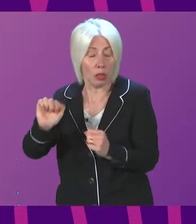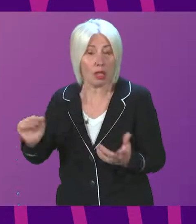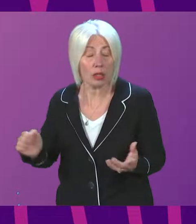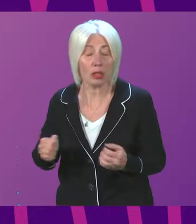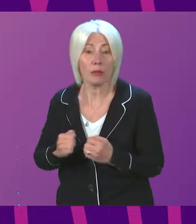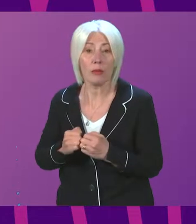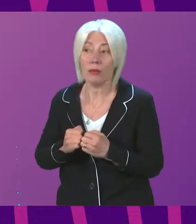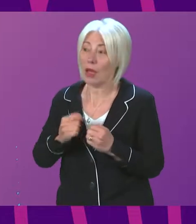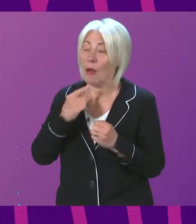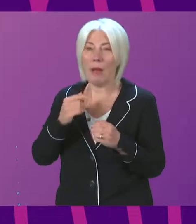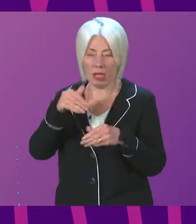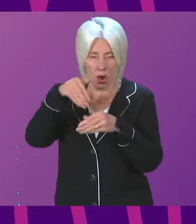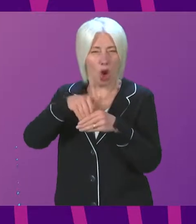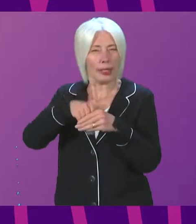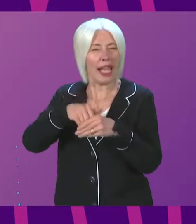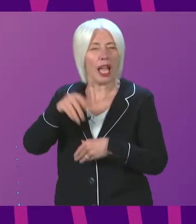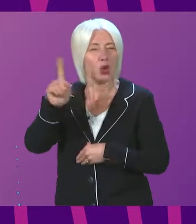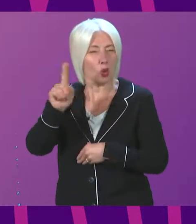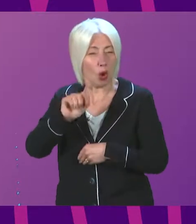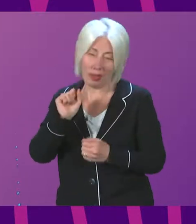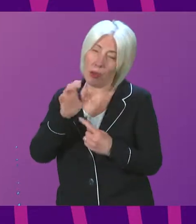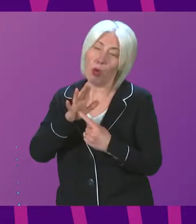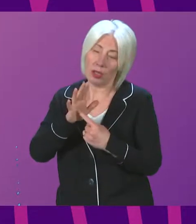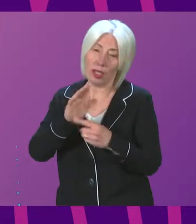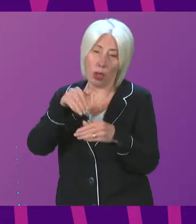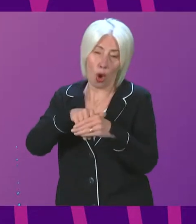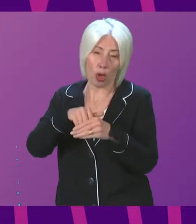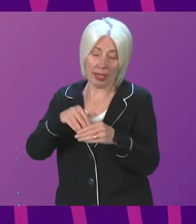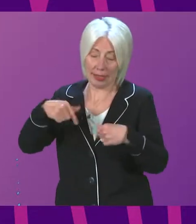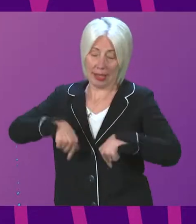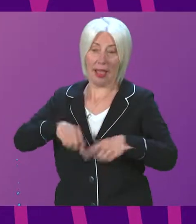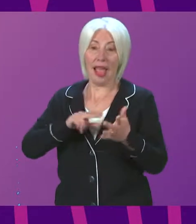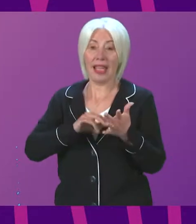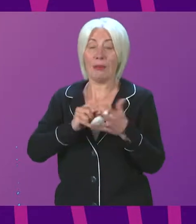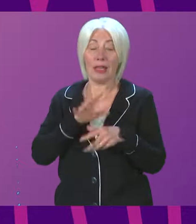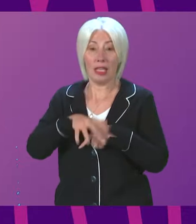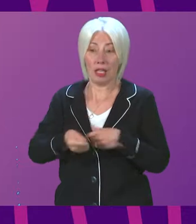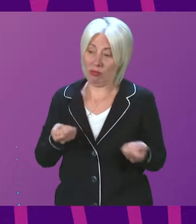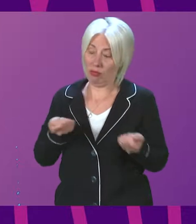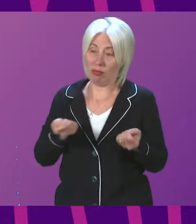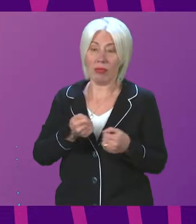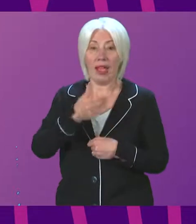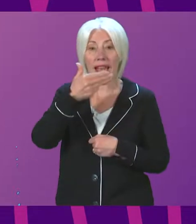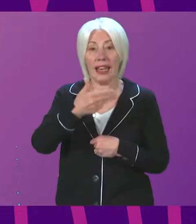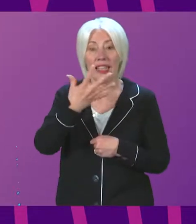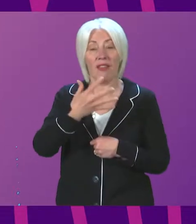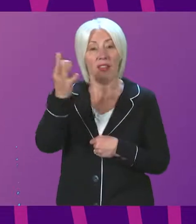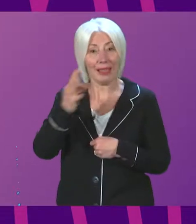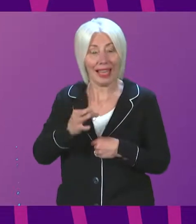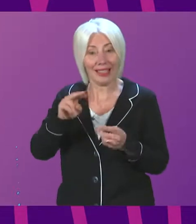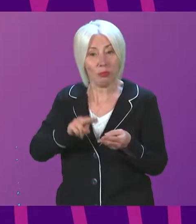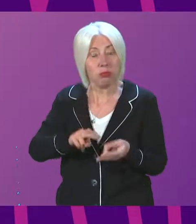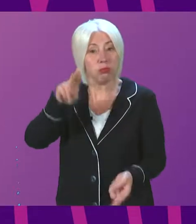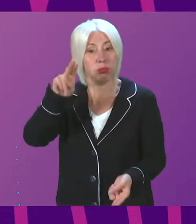set some context, presiding officer, because this is important. Since this government took office, there has been a 95% increase